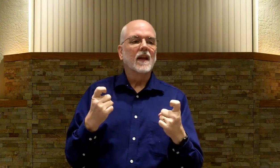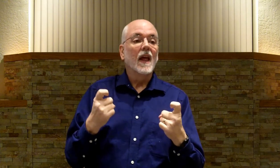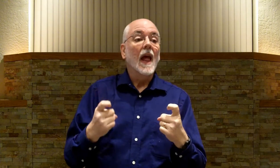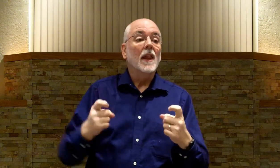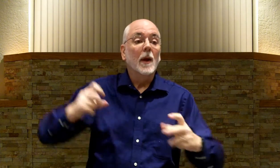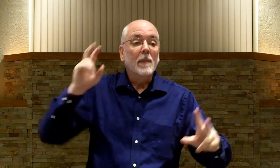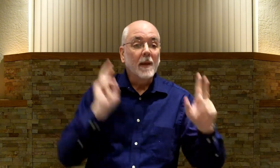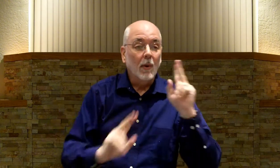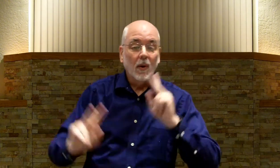The people.